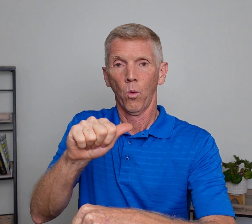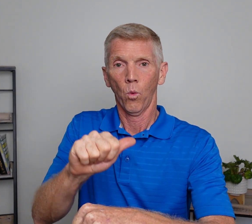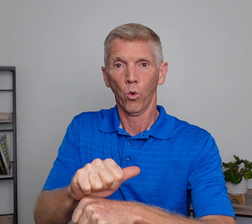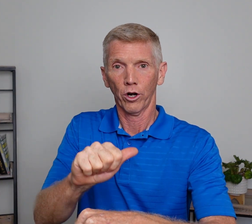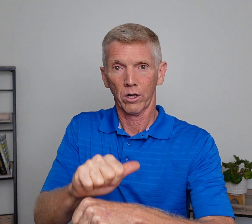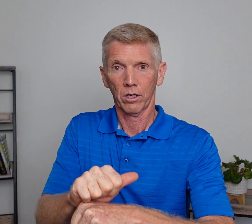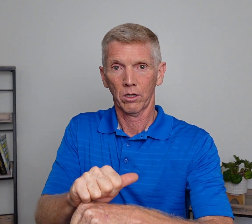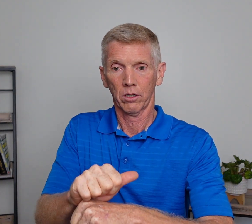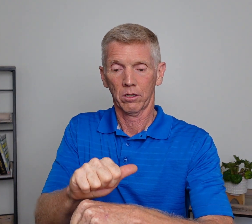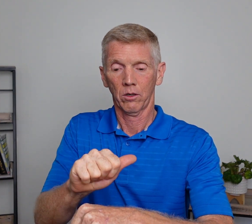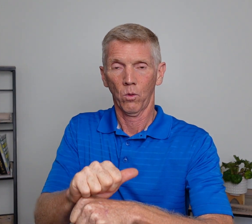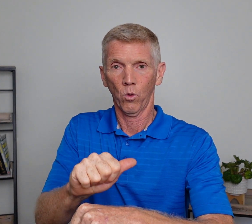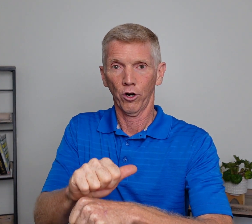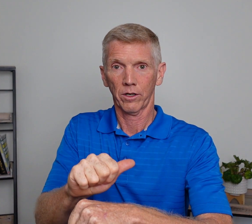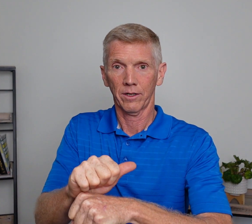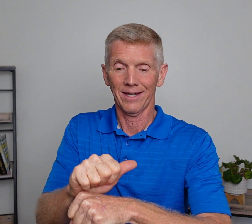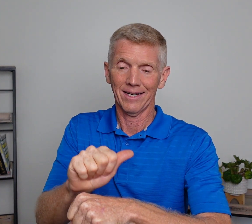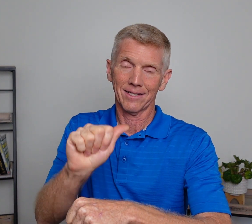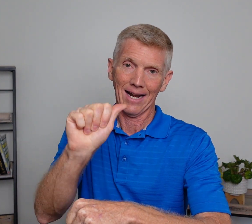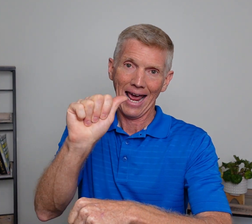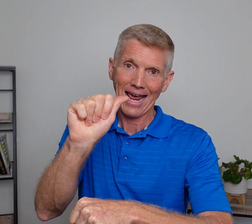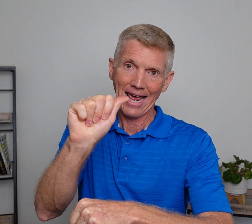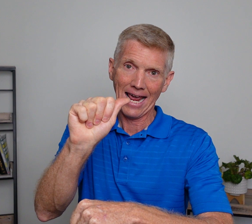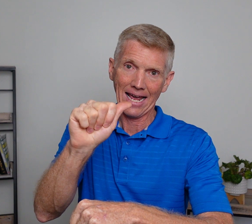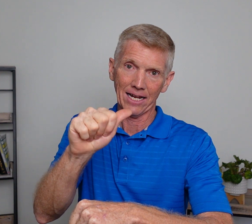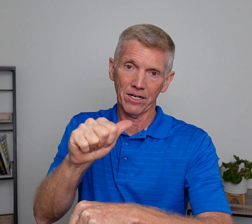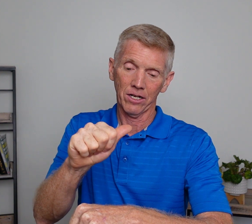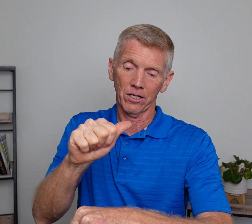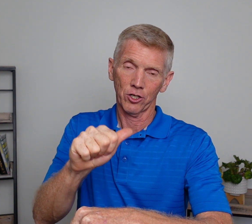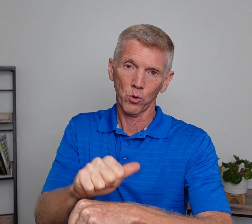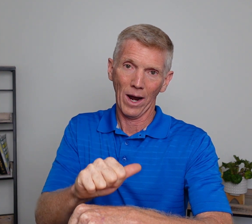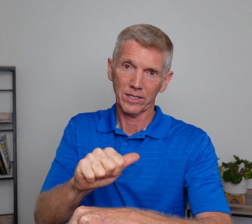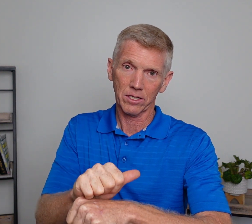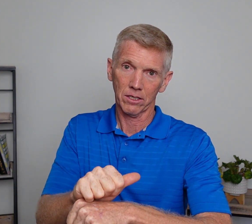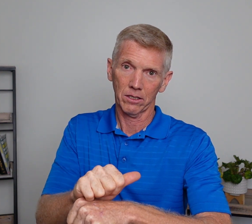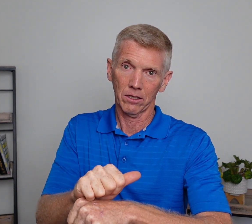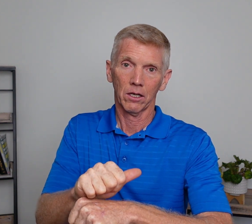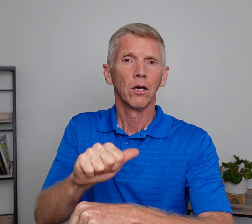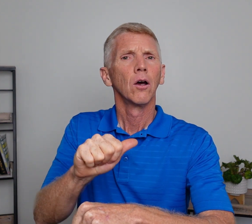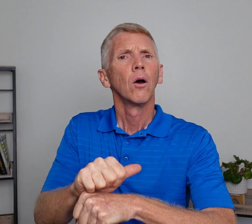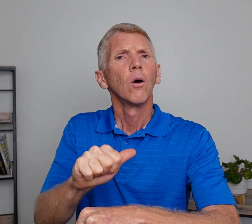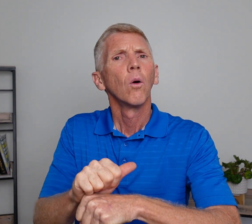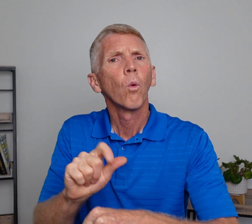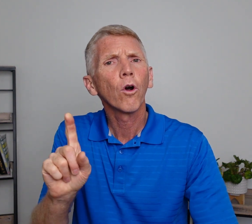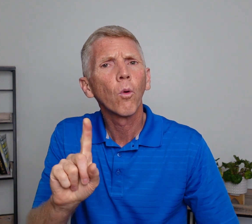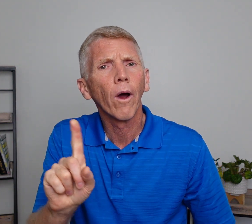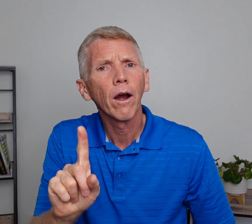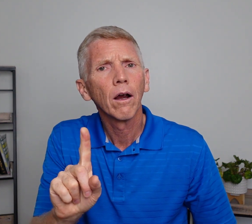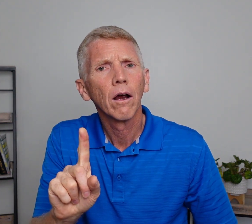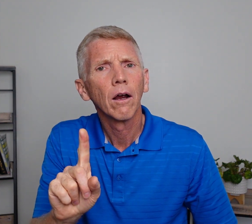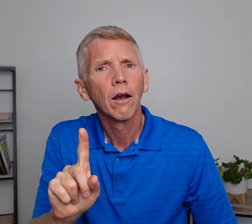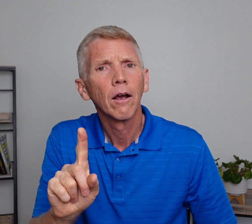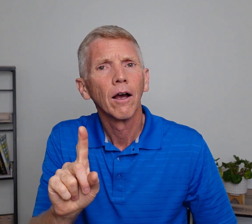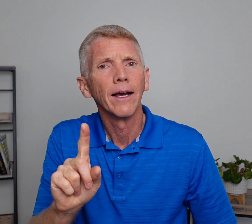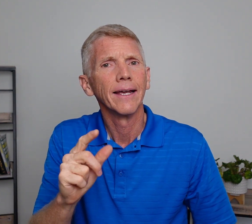Work. Work. It is an A hand twice. Work where. Again,